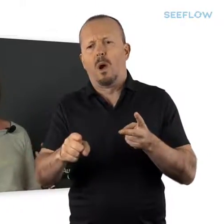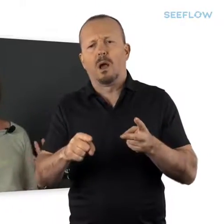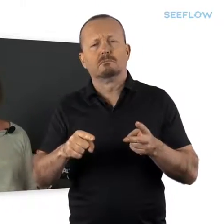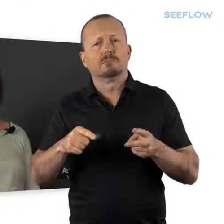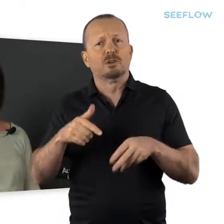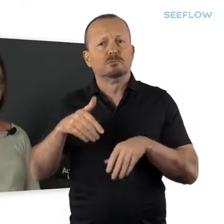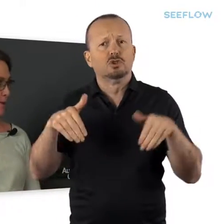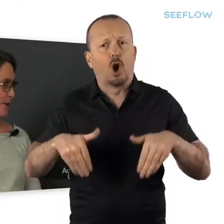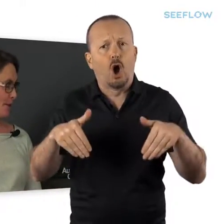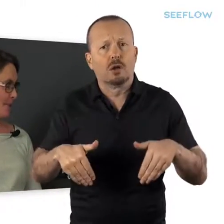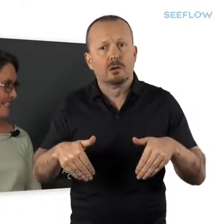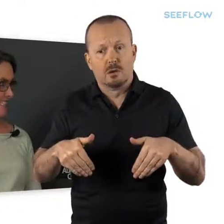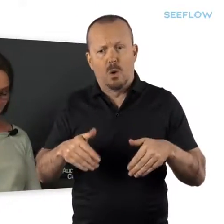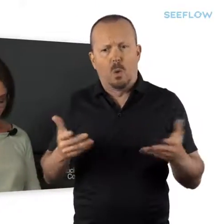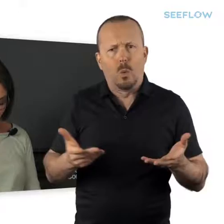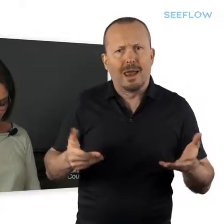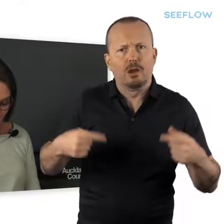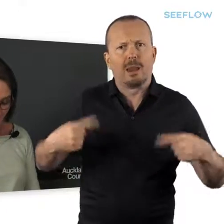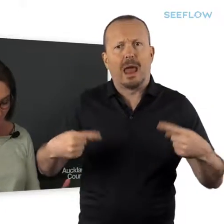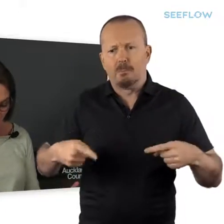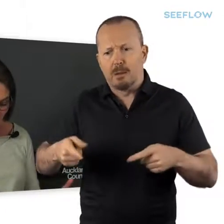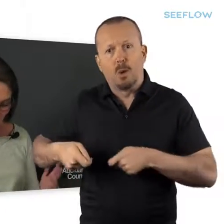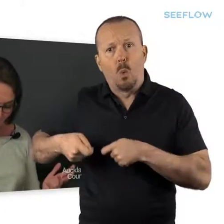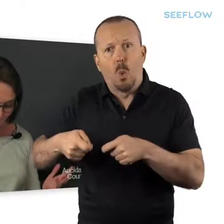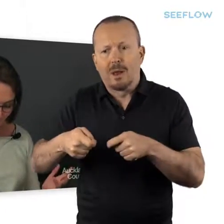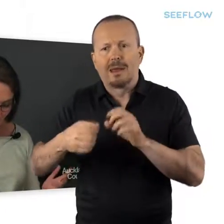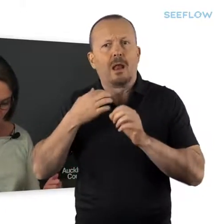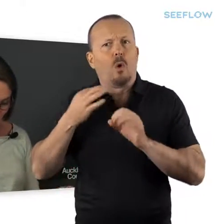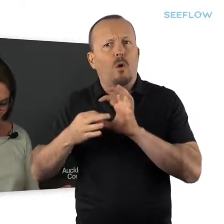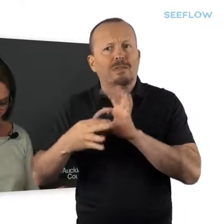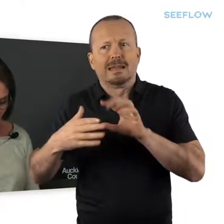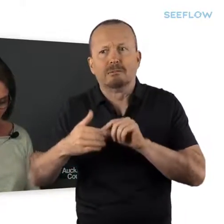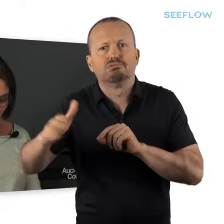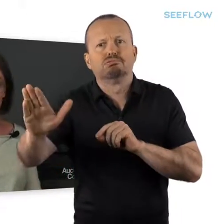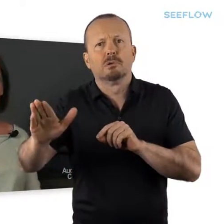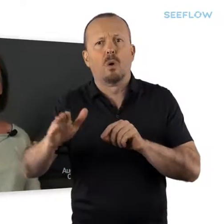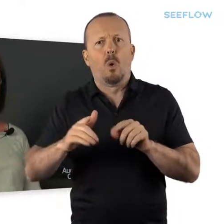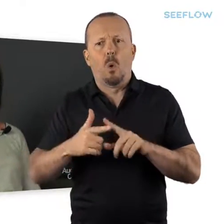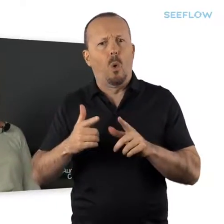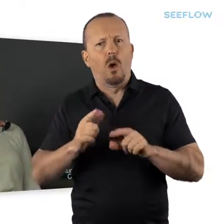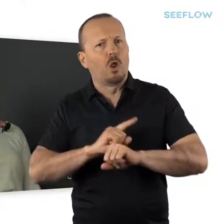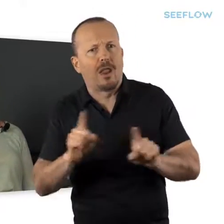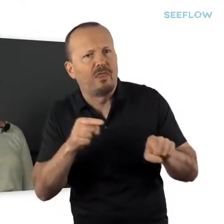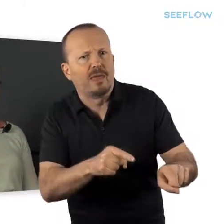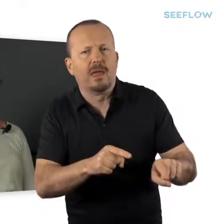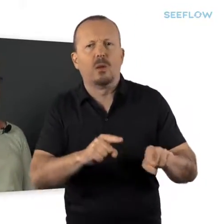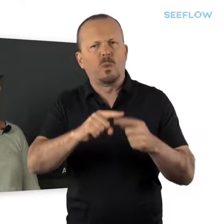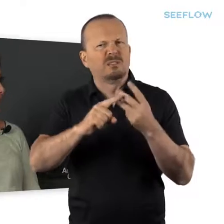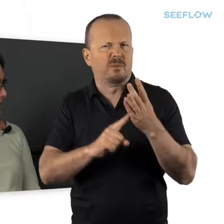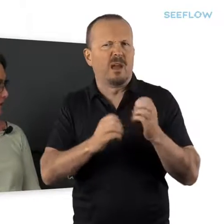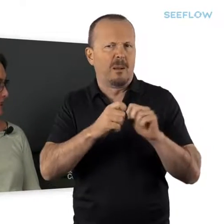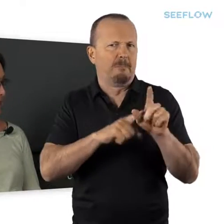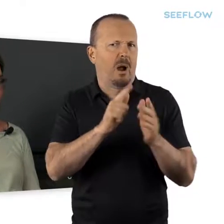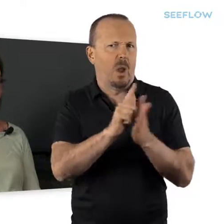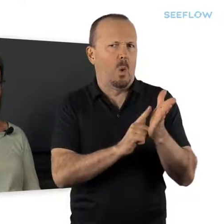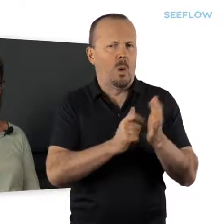can you walk your dog on the beach, and what can you and cannot you do with your dog? A big part